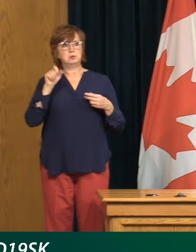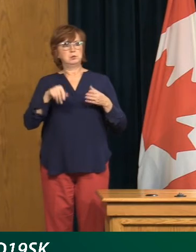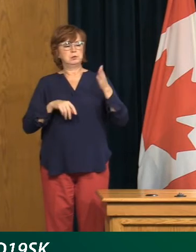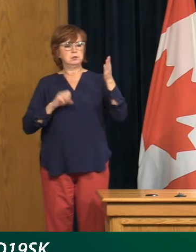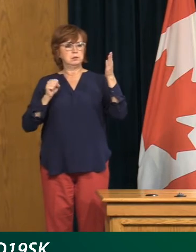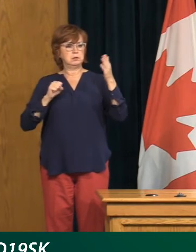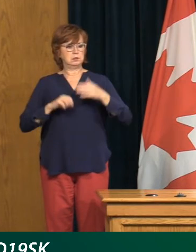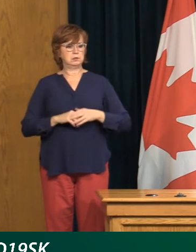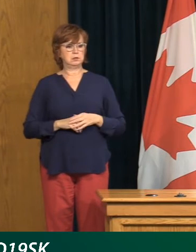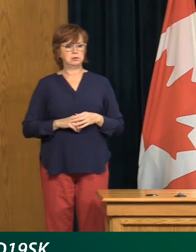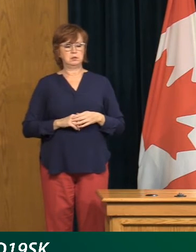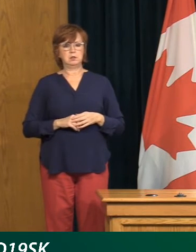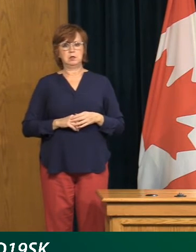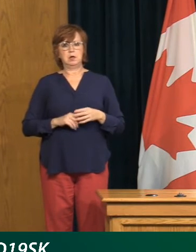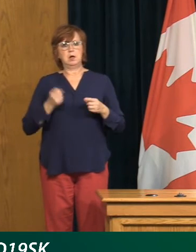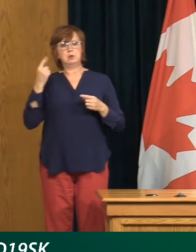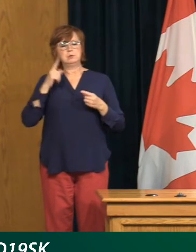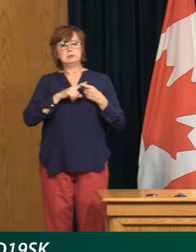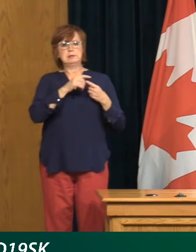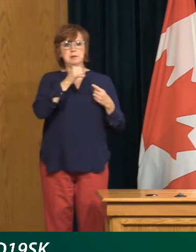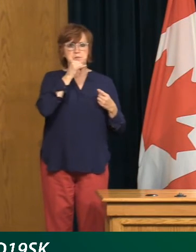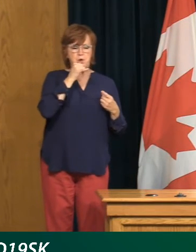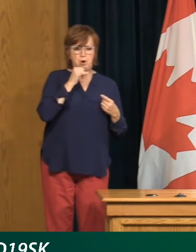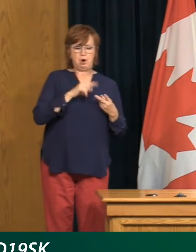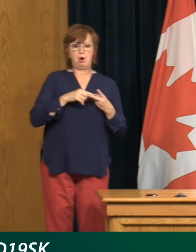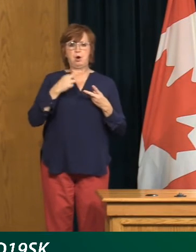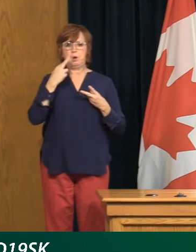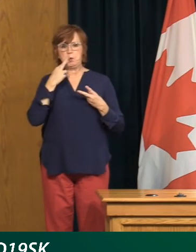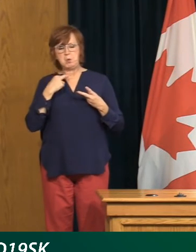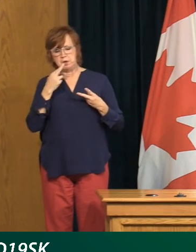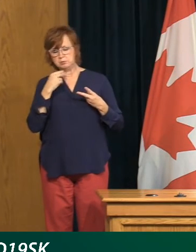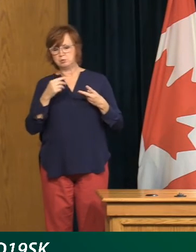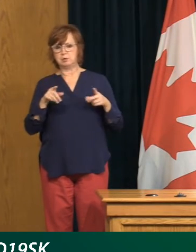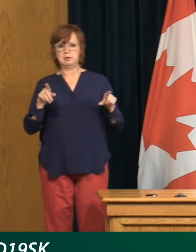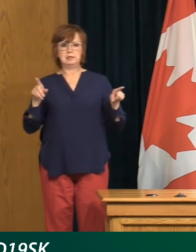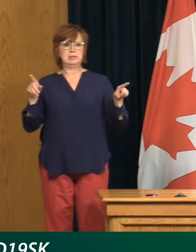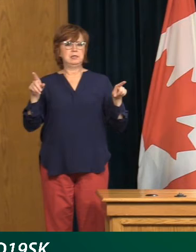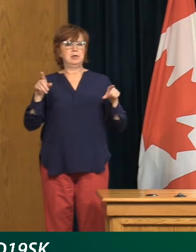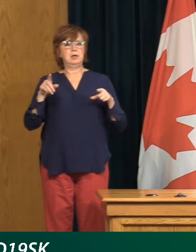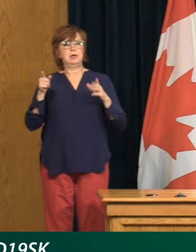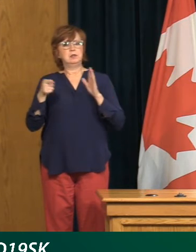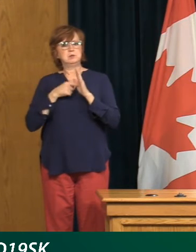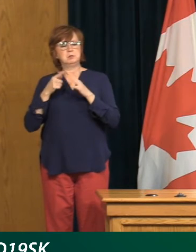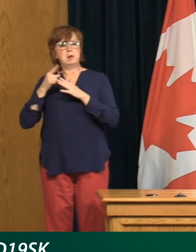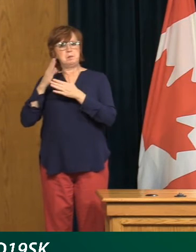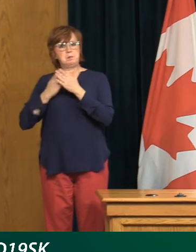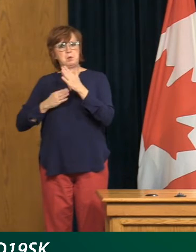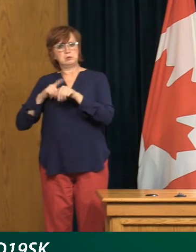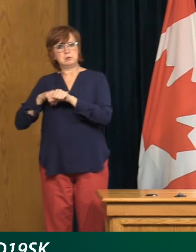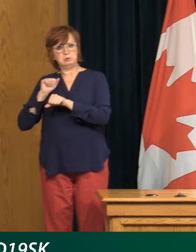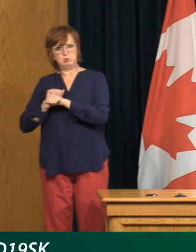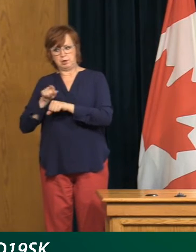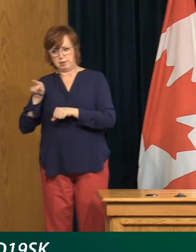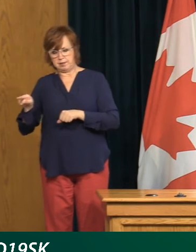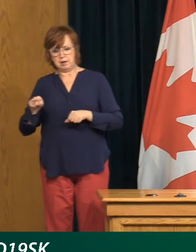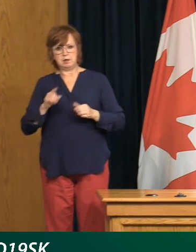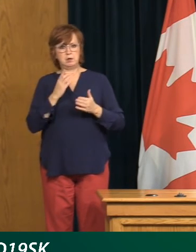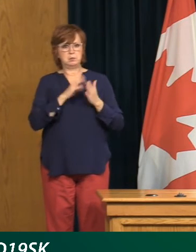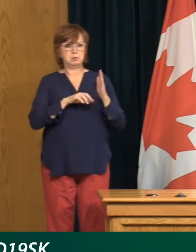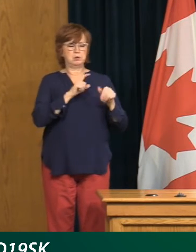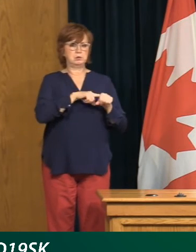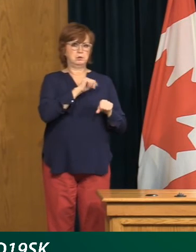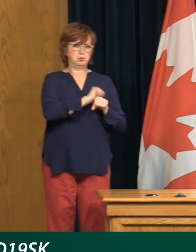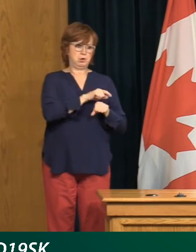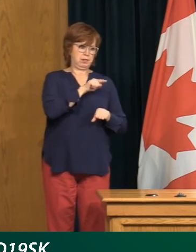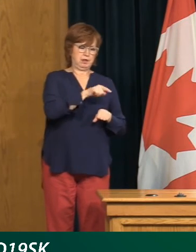restaurants often share a pool of staff. They may also have common patrons, people who go to more than one bar on a given night. Are we aware of